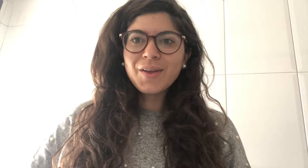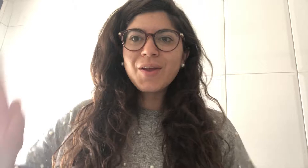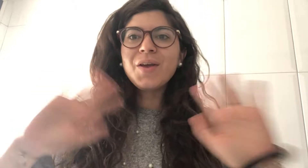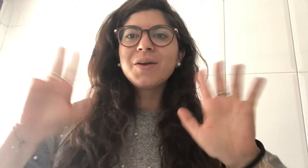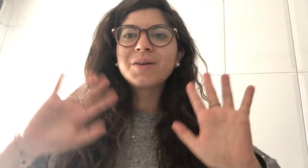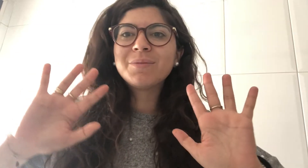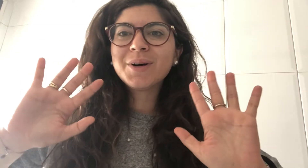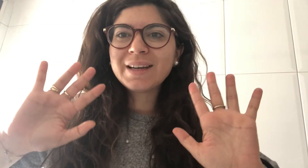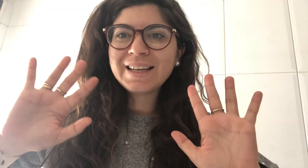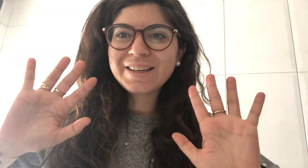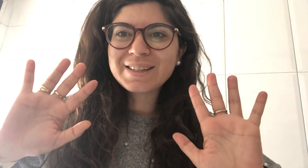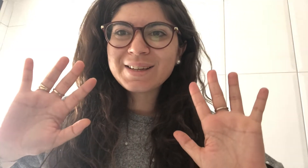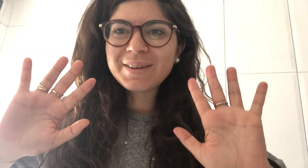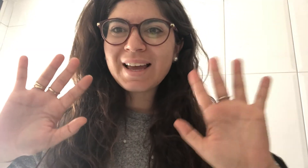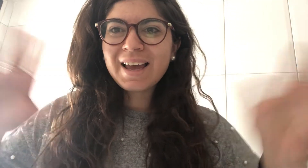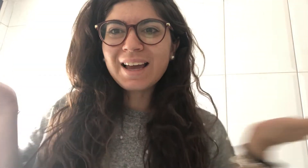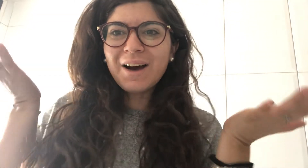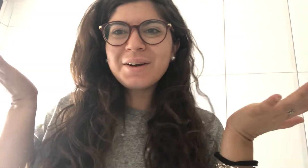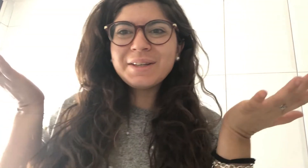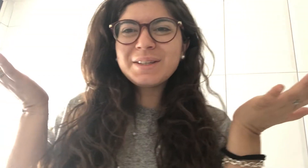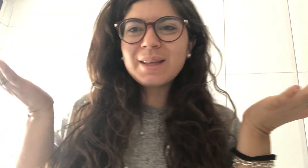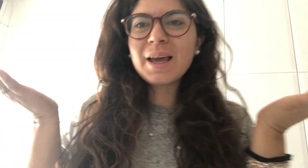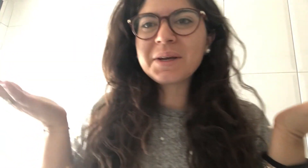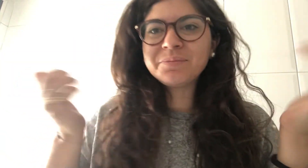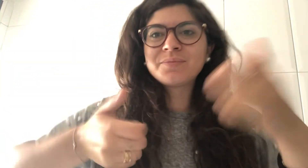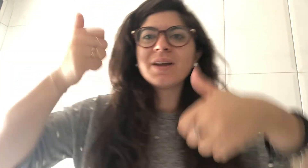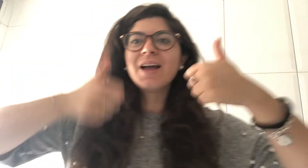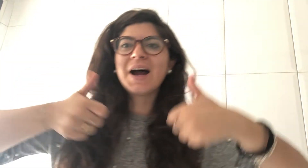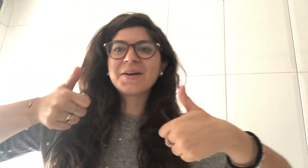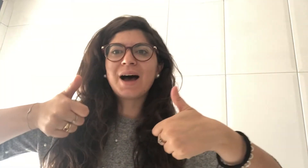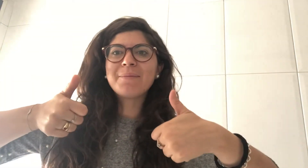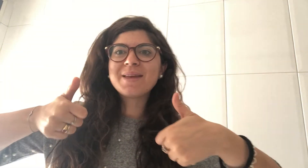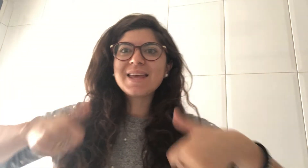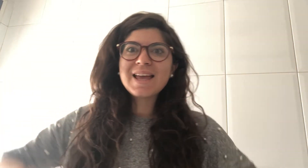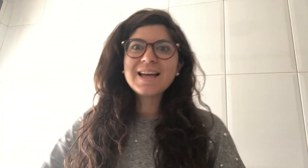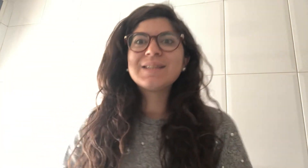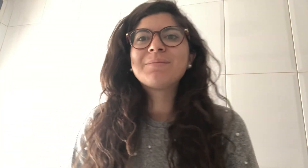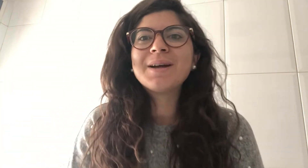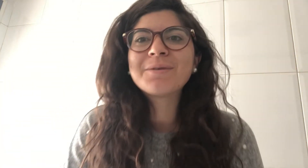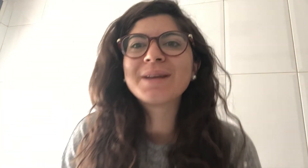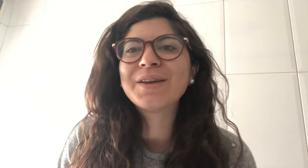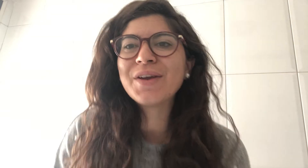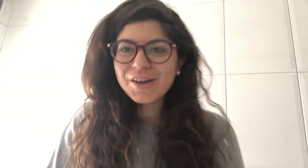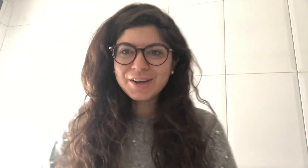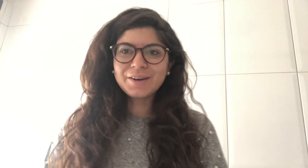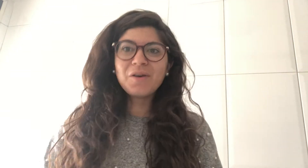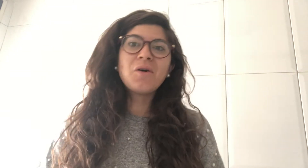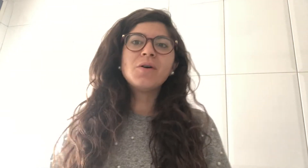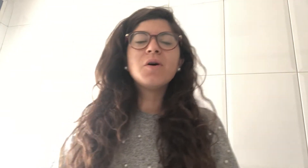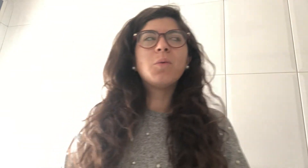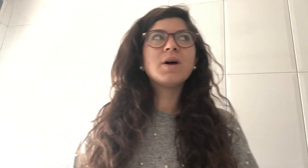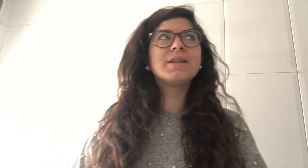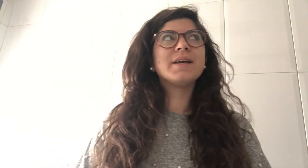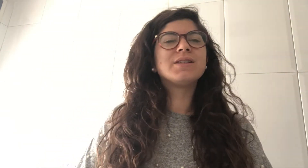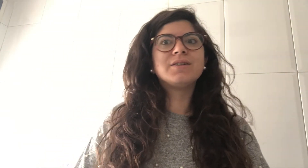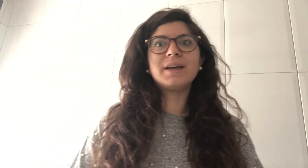good morning nursery a how are you today are you happy yes very good what day is today